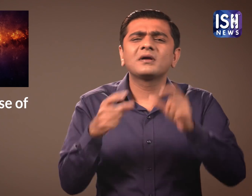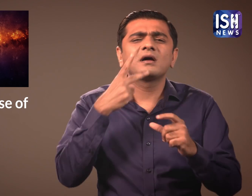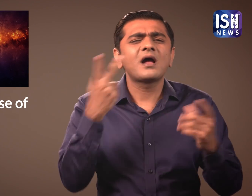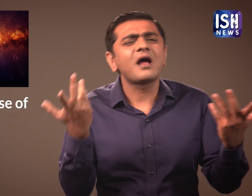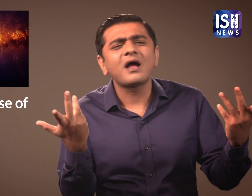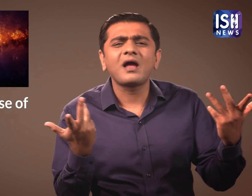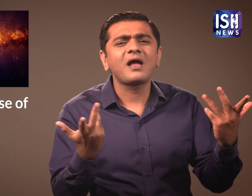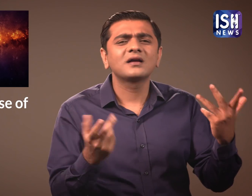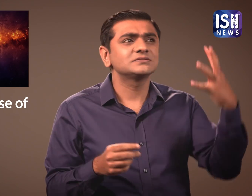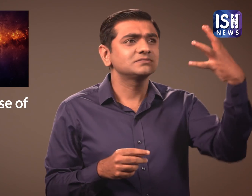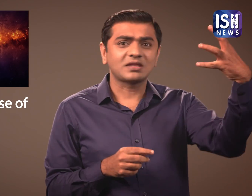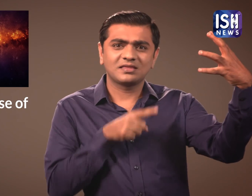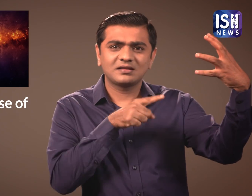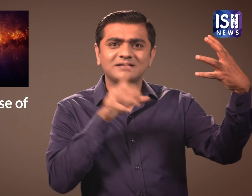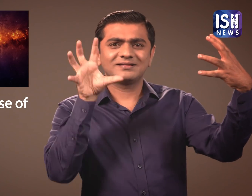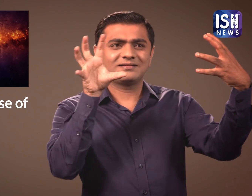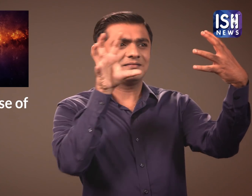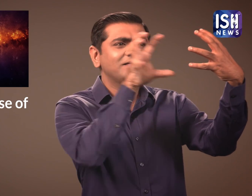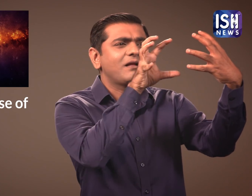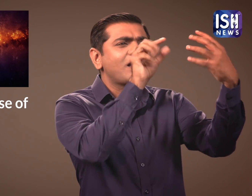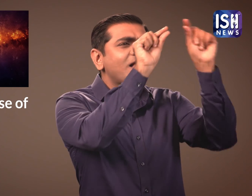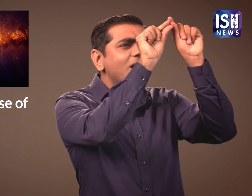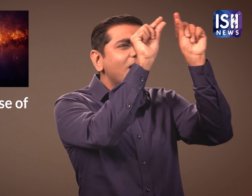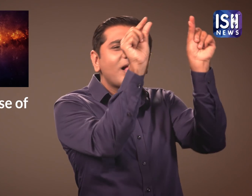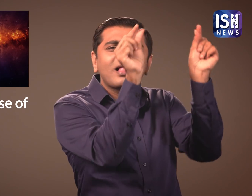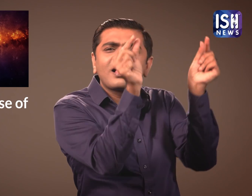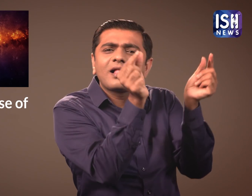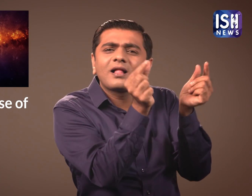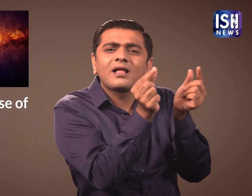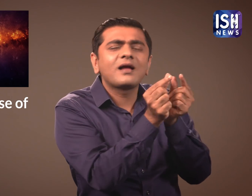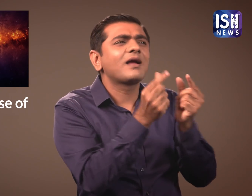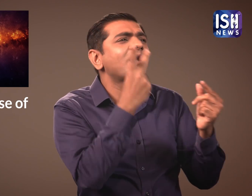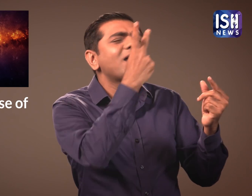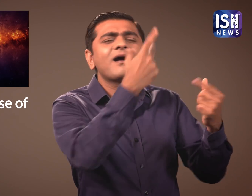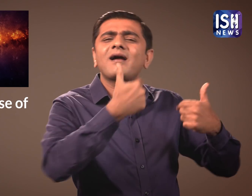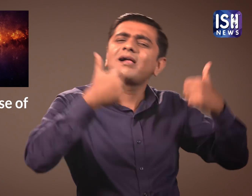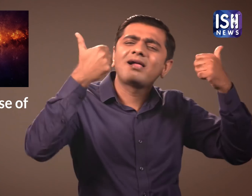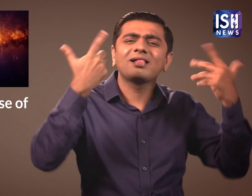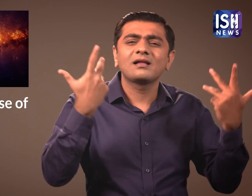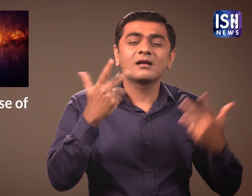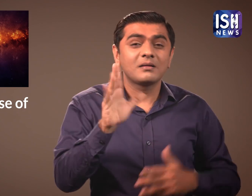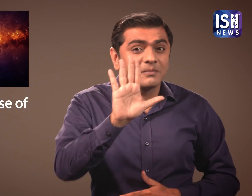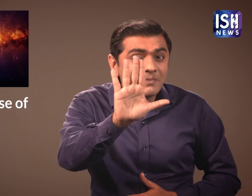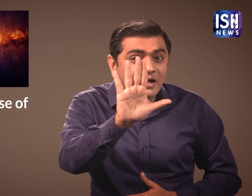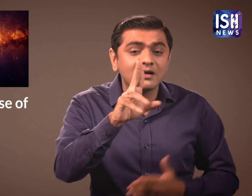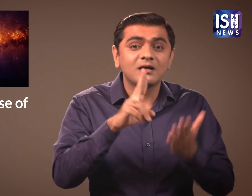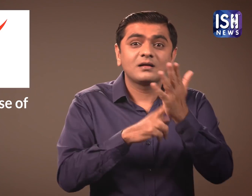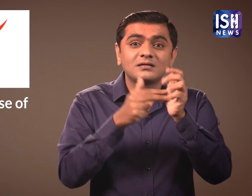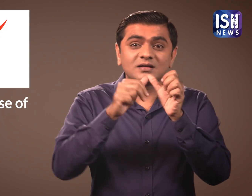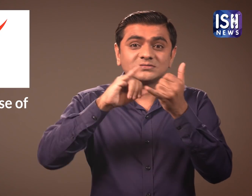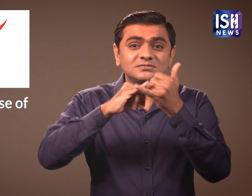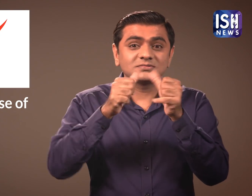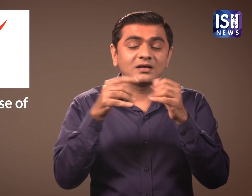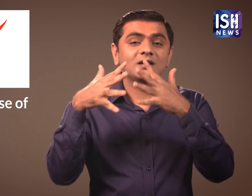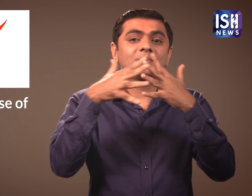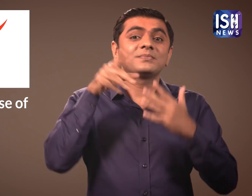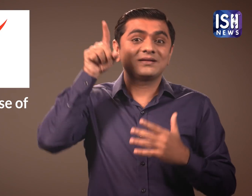Some people feel it's alright to look at the Sun during the Eclipse since only a small portion of the Sun is visible. But according to NASA,